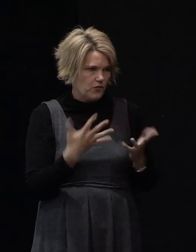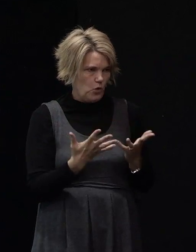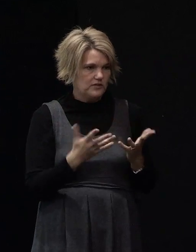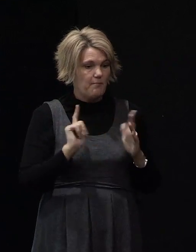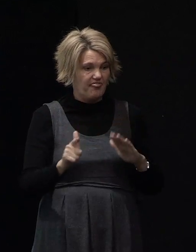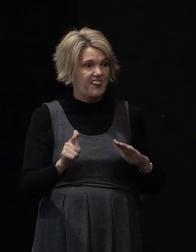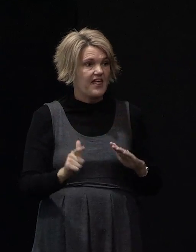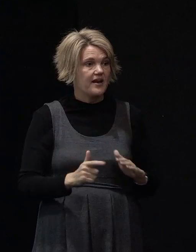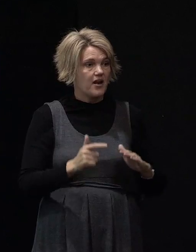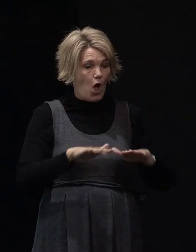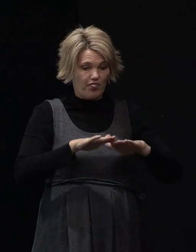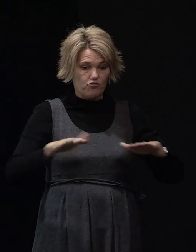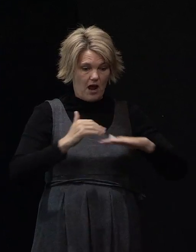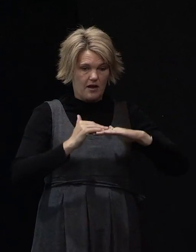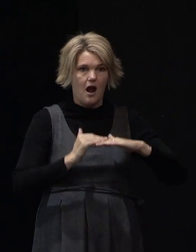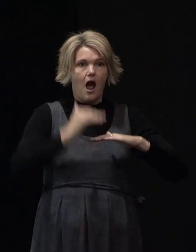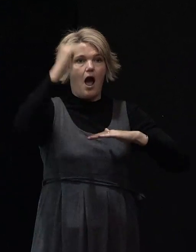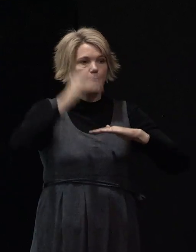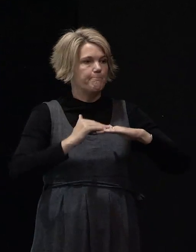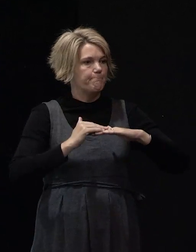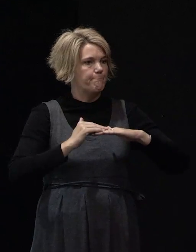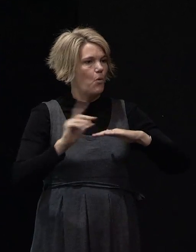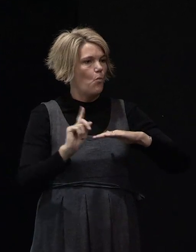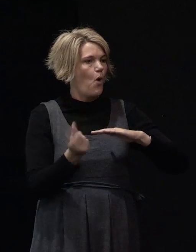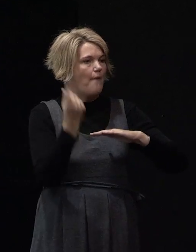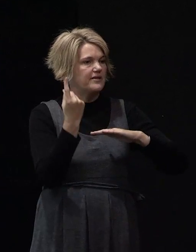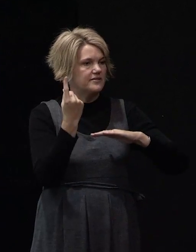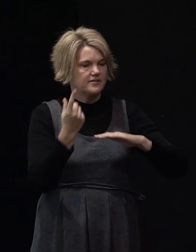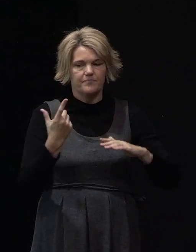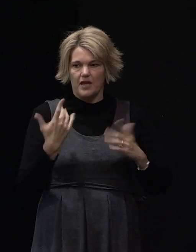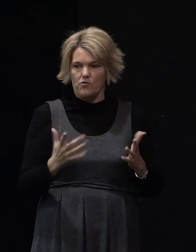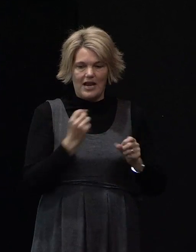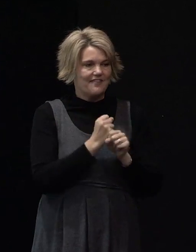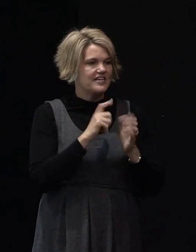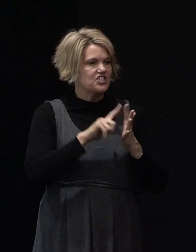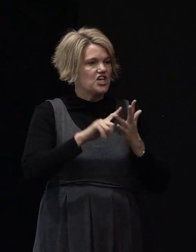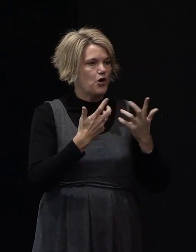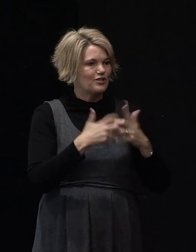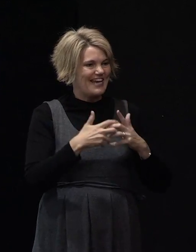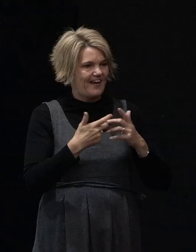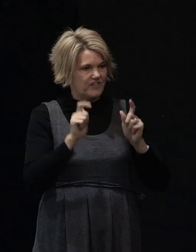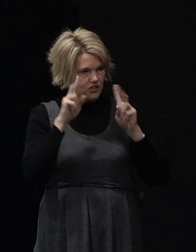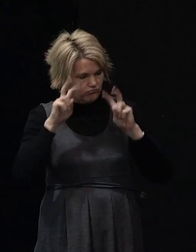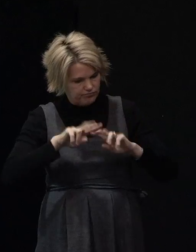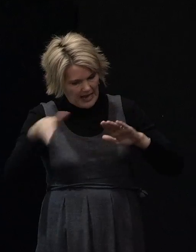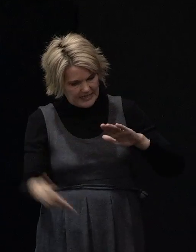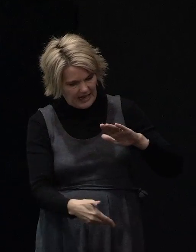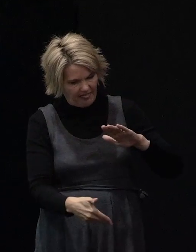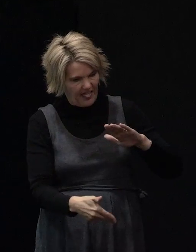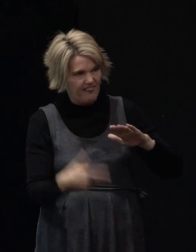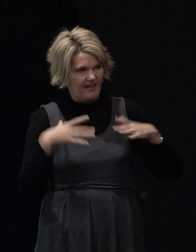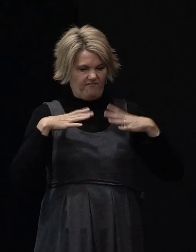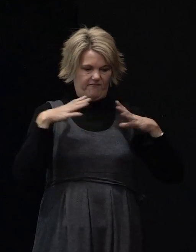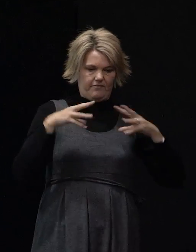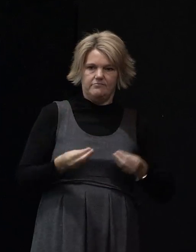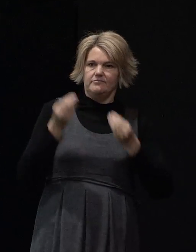happens above ground. That's where as a geotech engineer we tend to hand over to the structural guys. They know a bit more about the structures and the performance